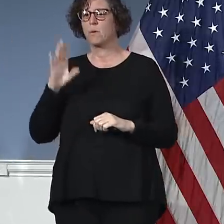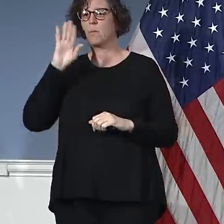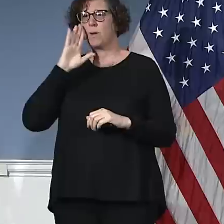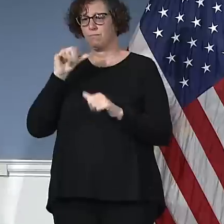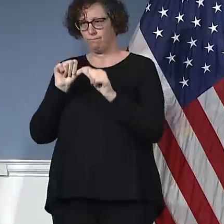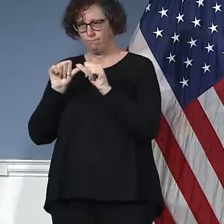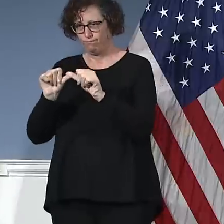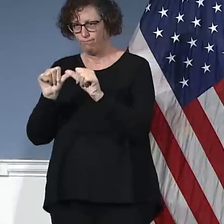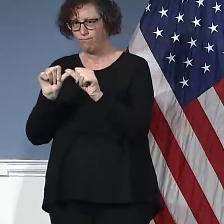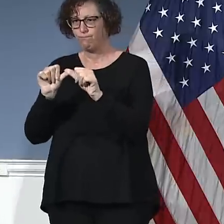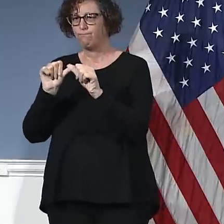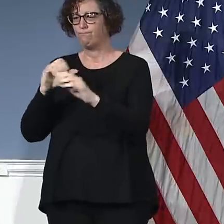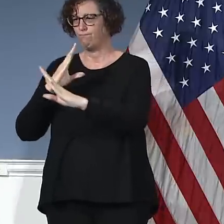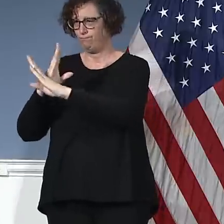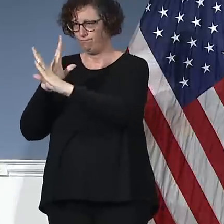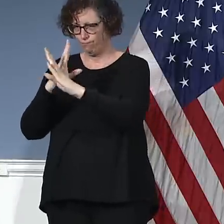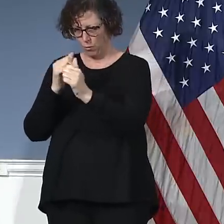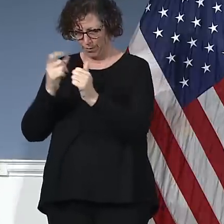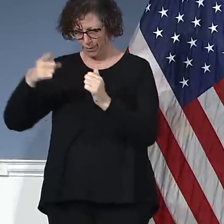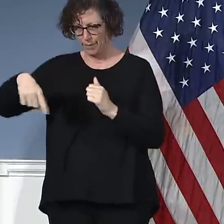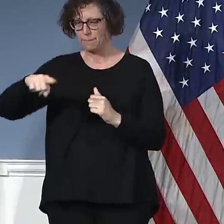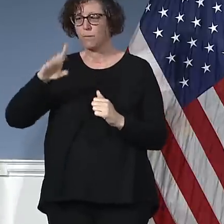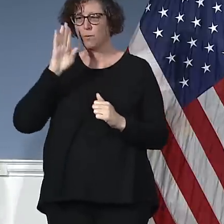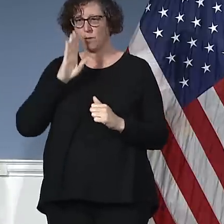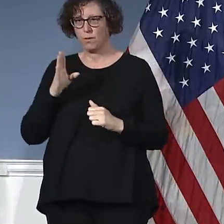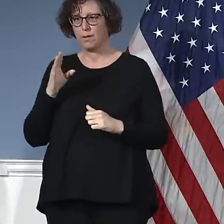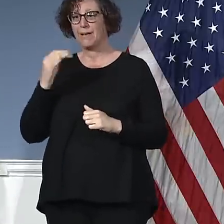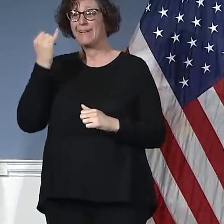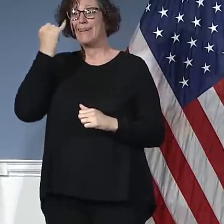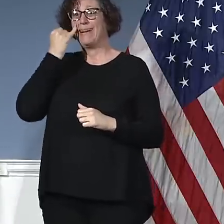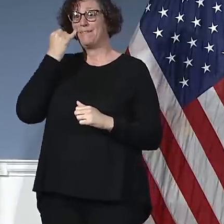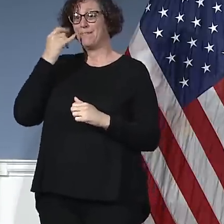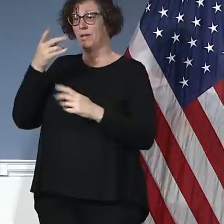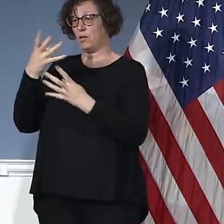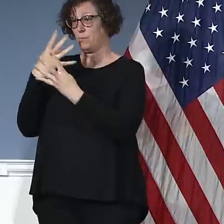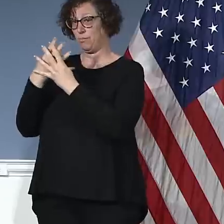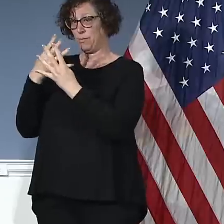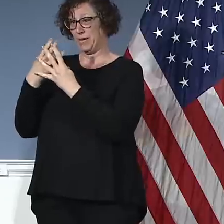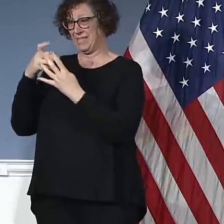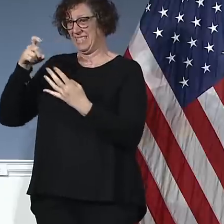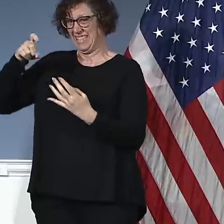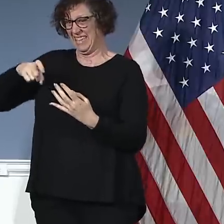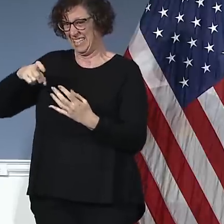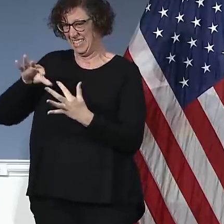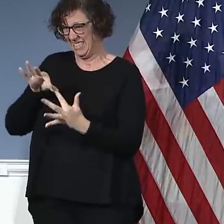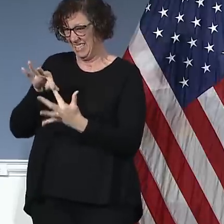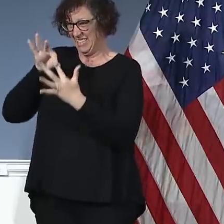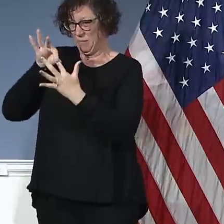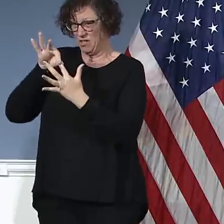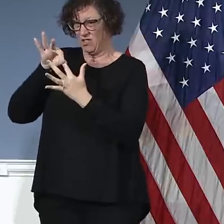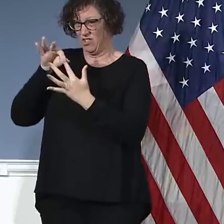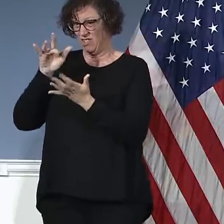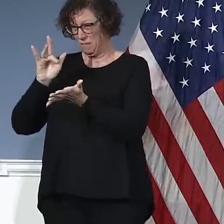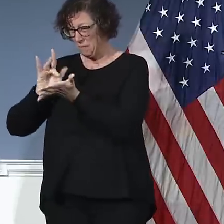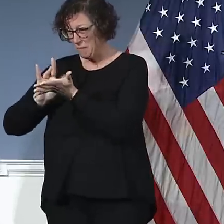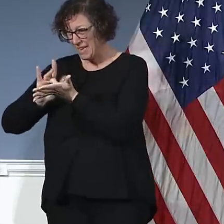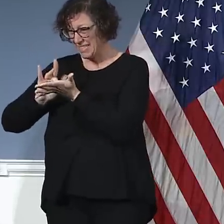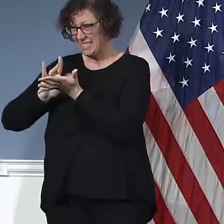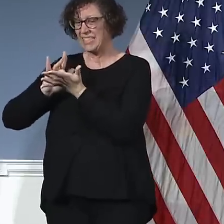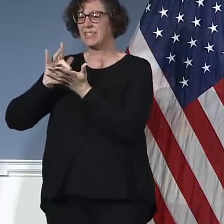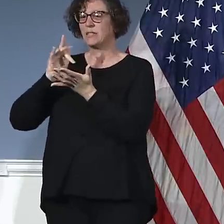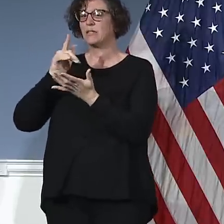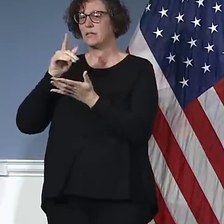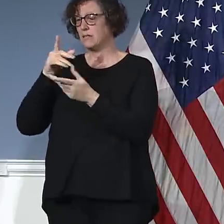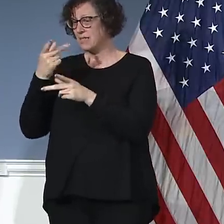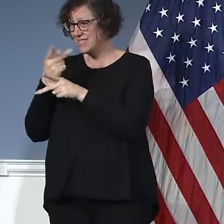there's ways to provide it. We're going to keep refining that. Obviously, now that we're talking about starting to release hundreds of